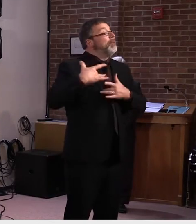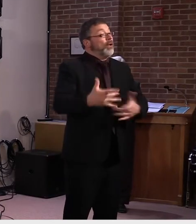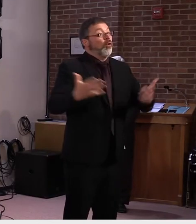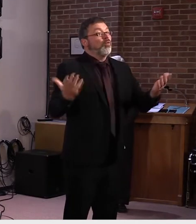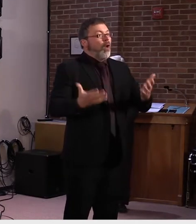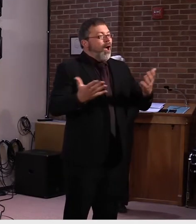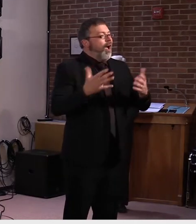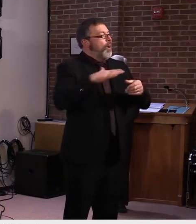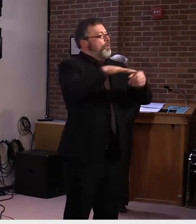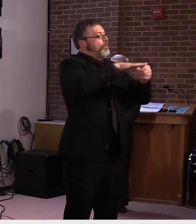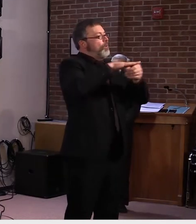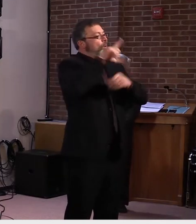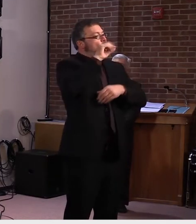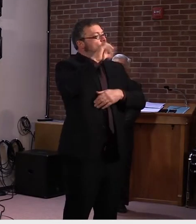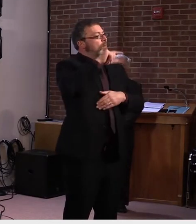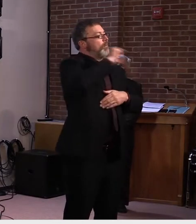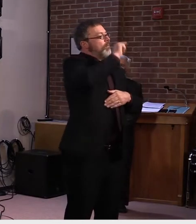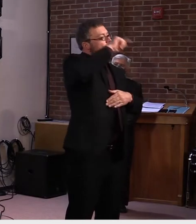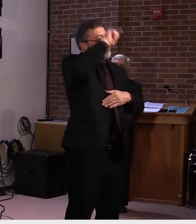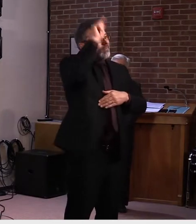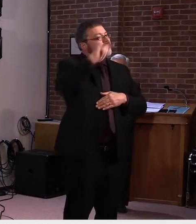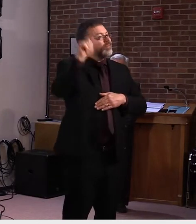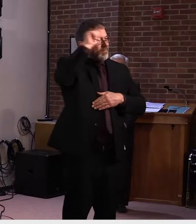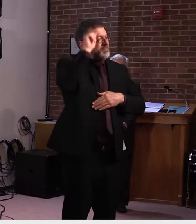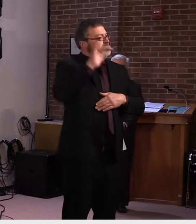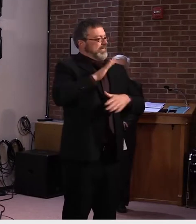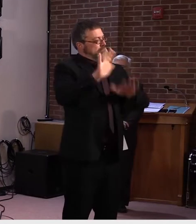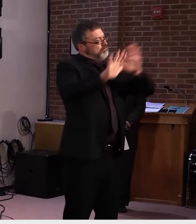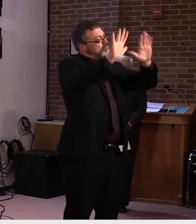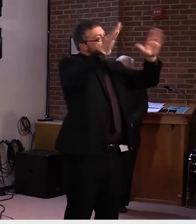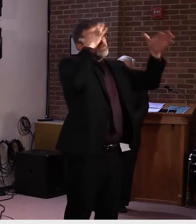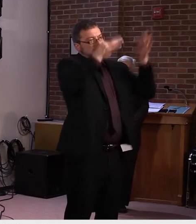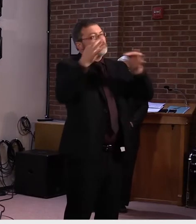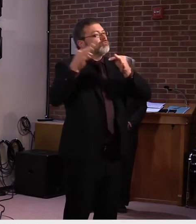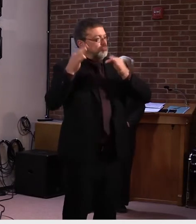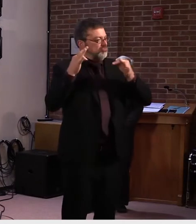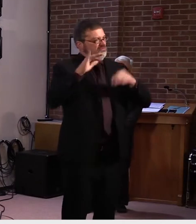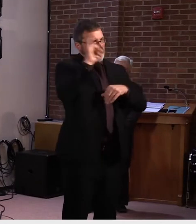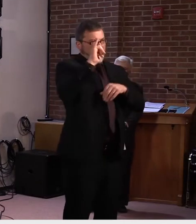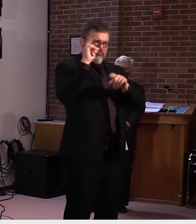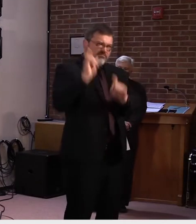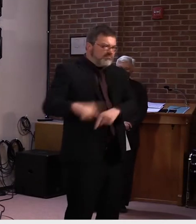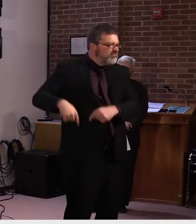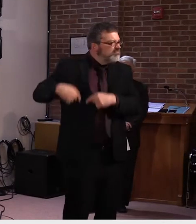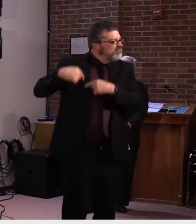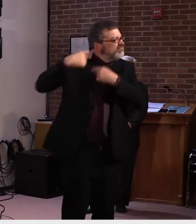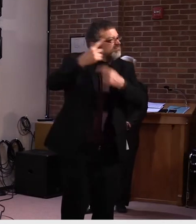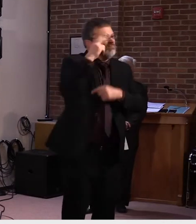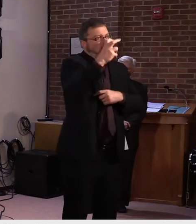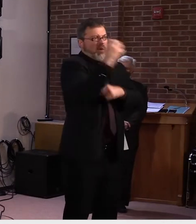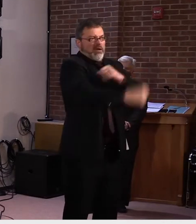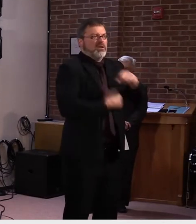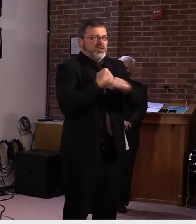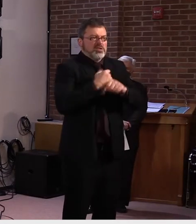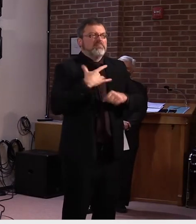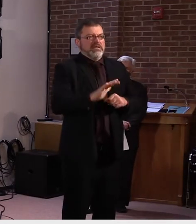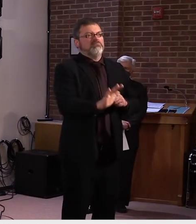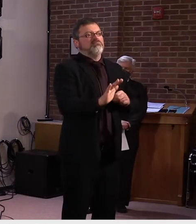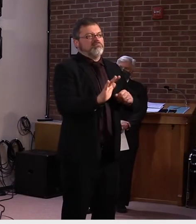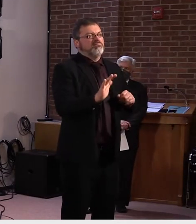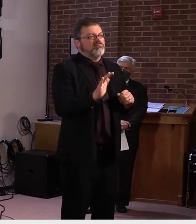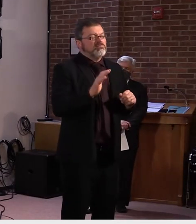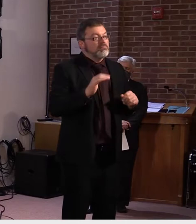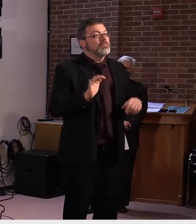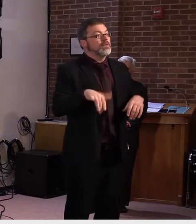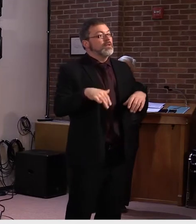into their schools and their children's education. While it's appropriate to come up with guidance at the state level,